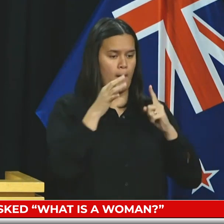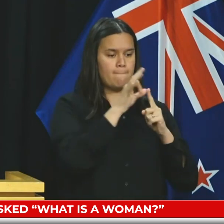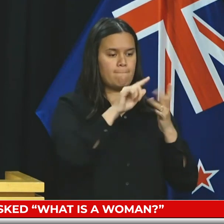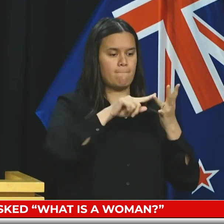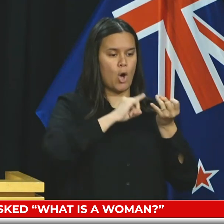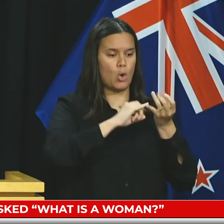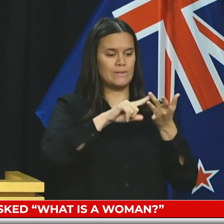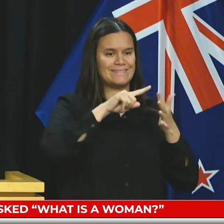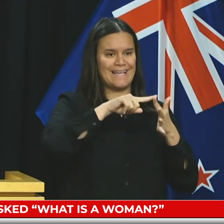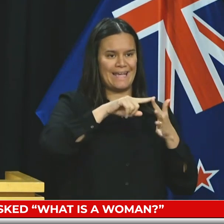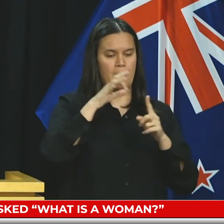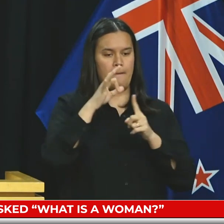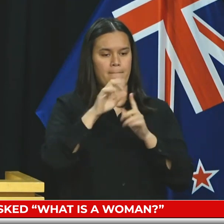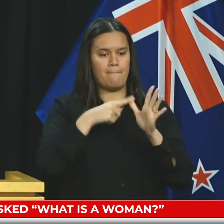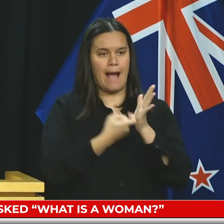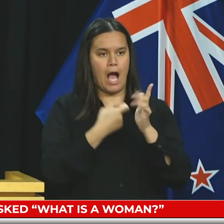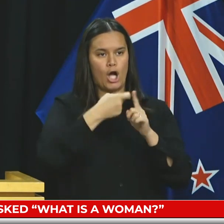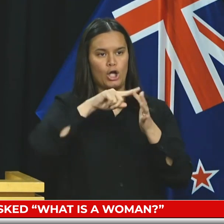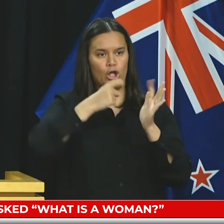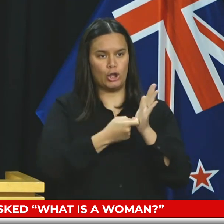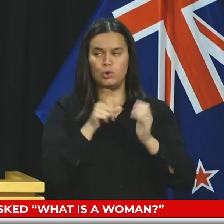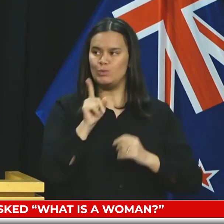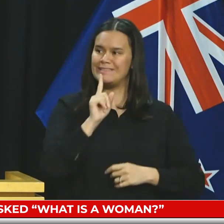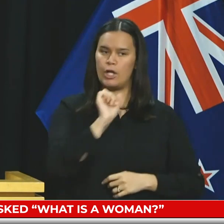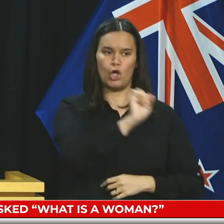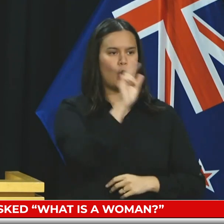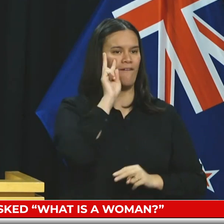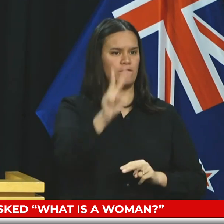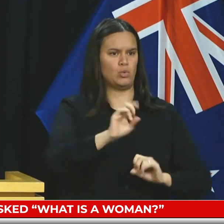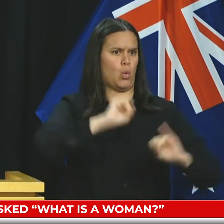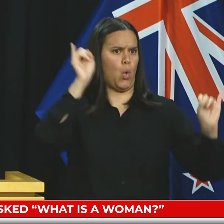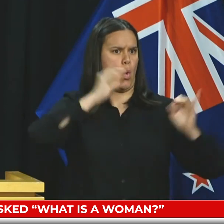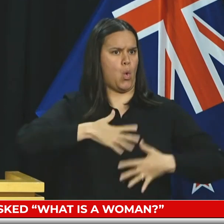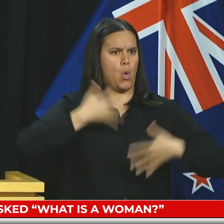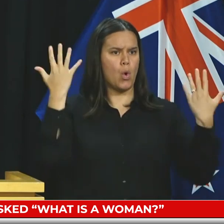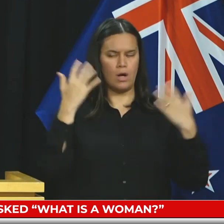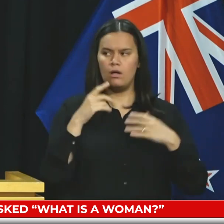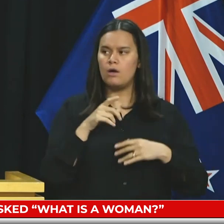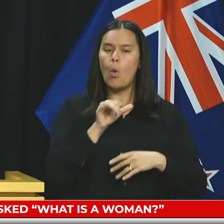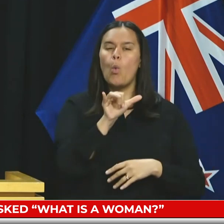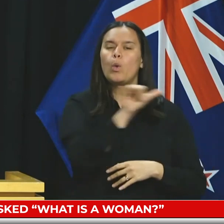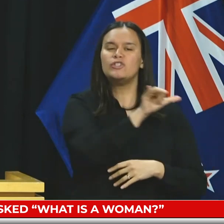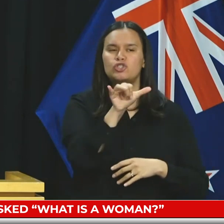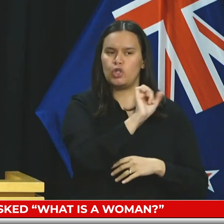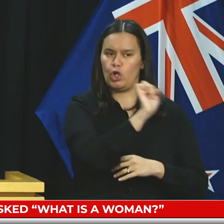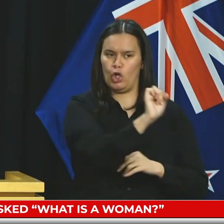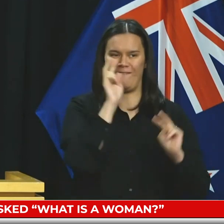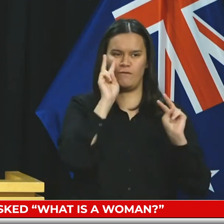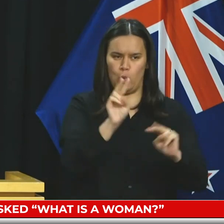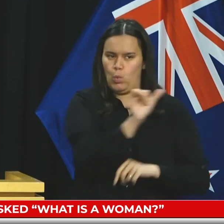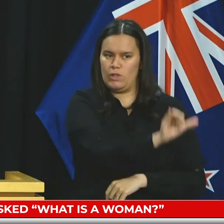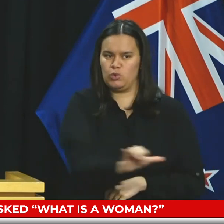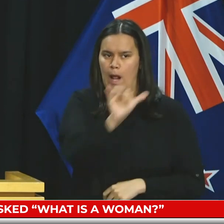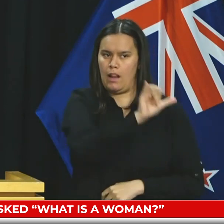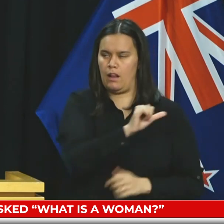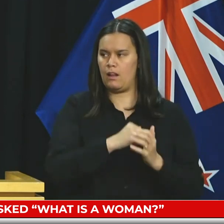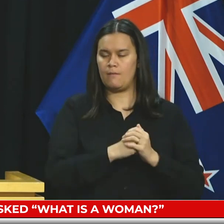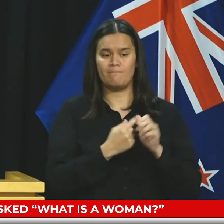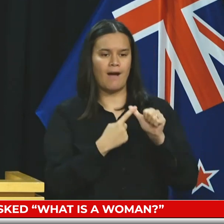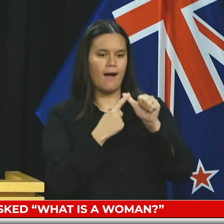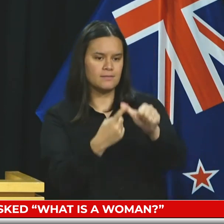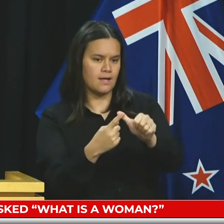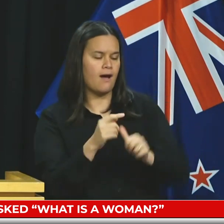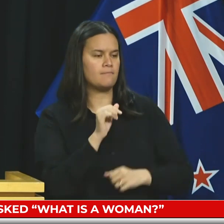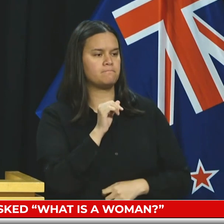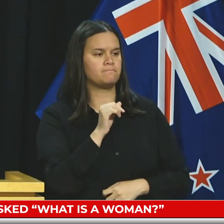us which ones? Um, I, I think some of the, the views being conveyed, um, around